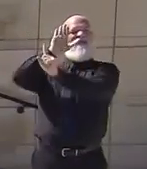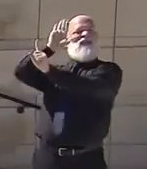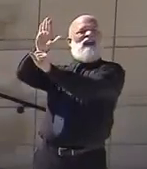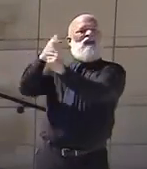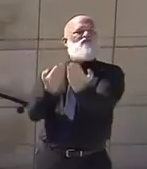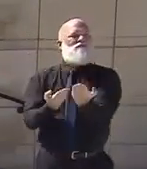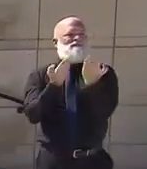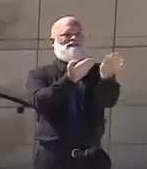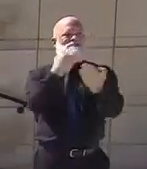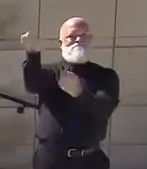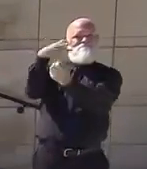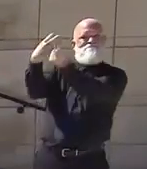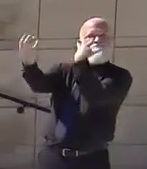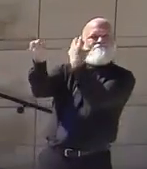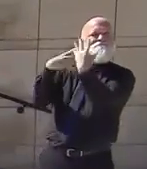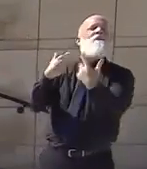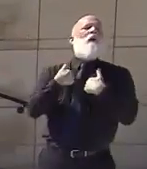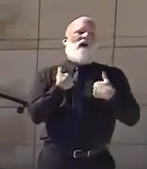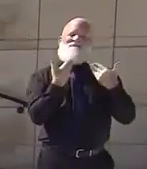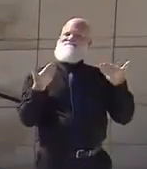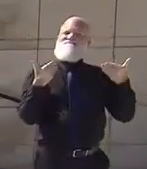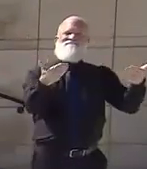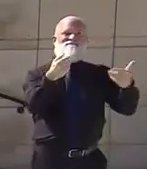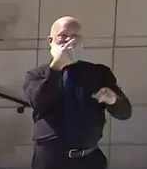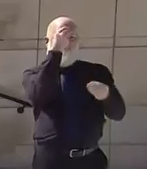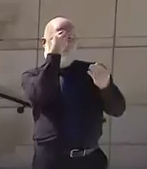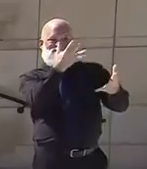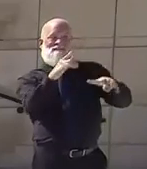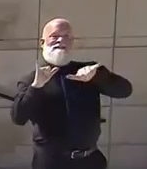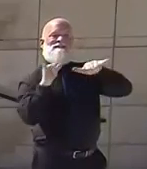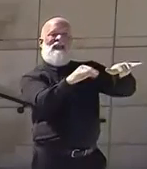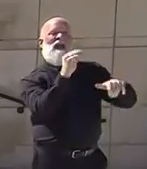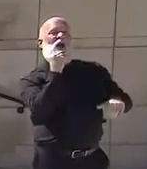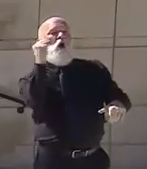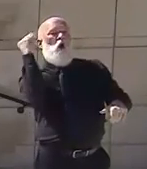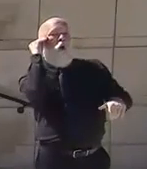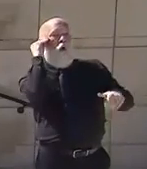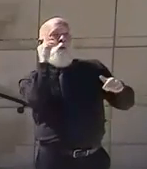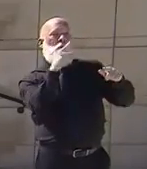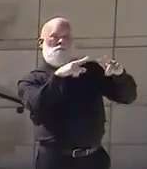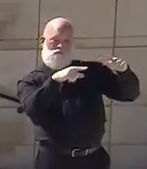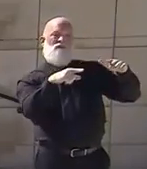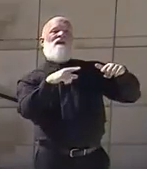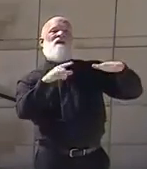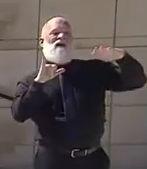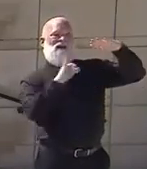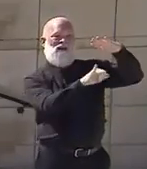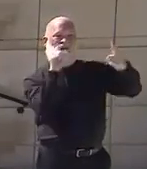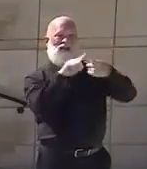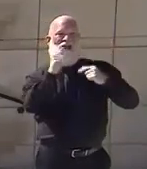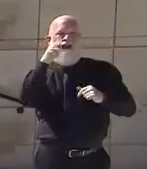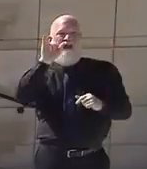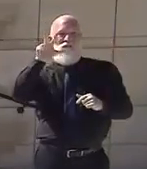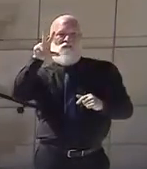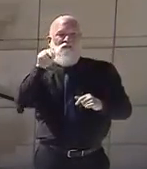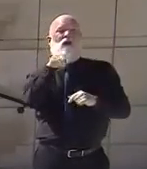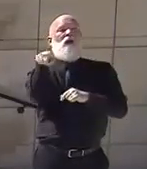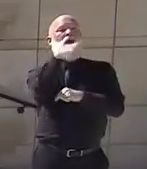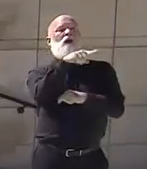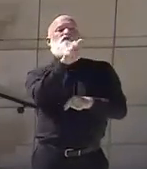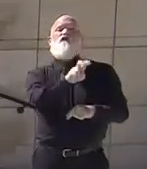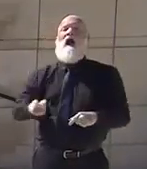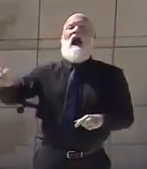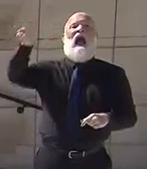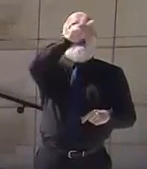your travel and limit who goes with you on errands to prevent potential exposure. If possible, wear a mask or covered